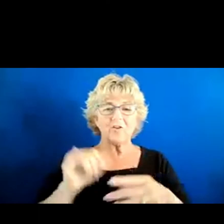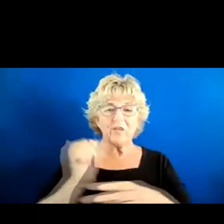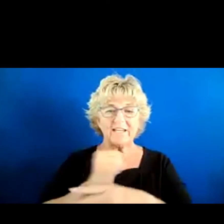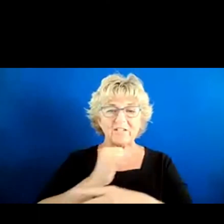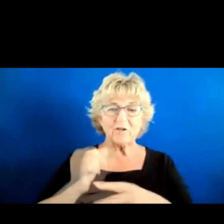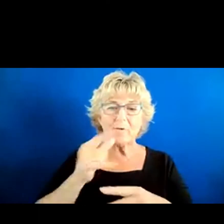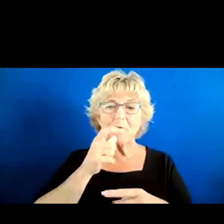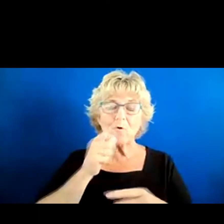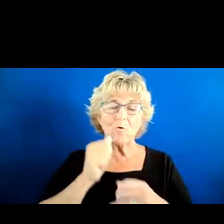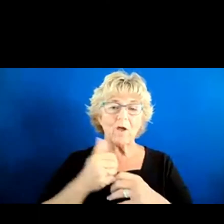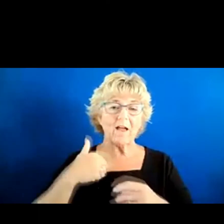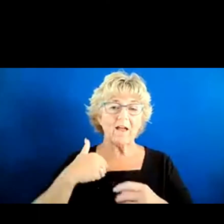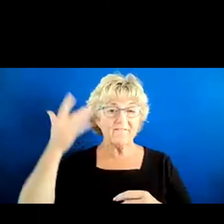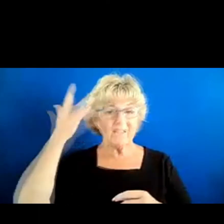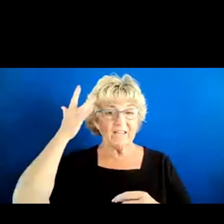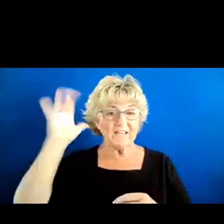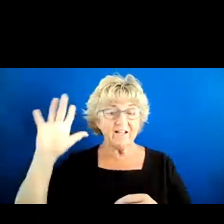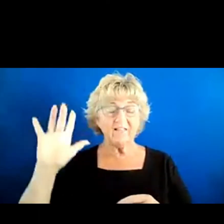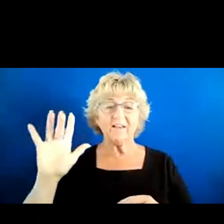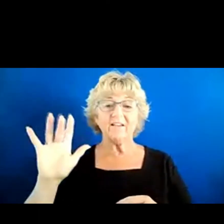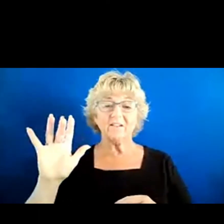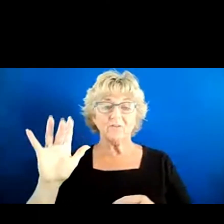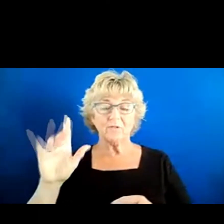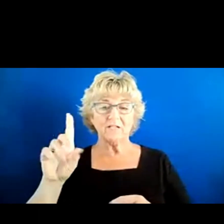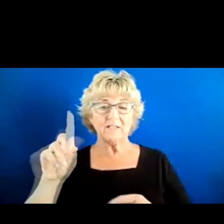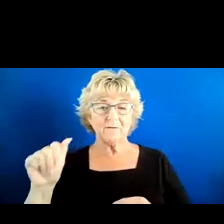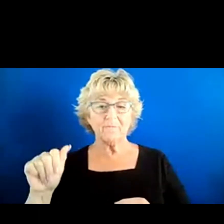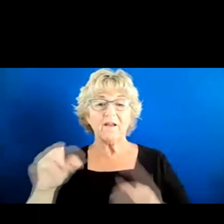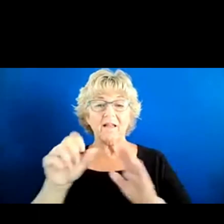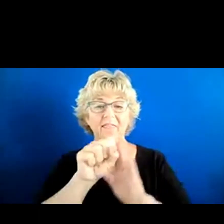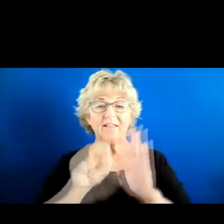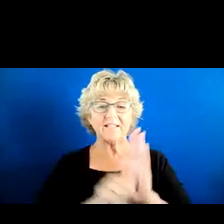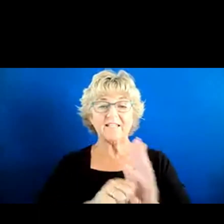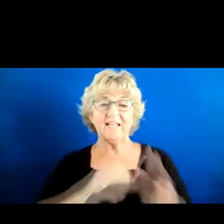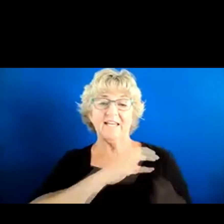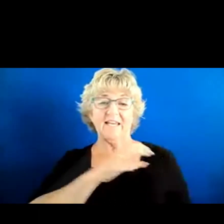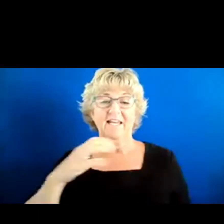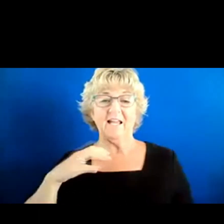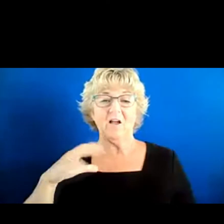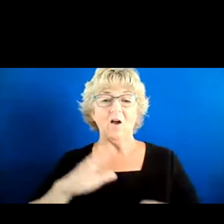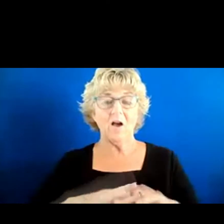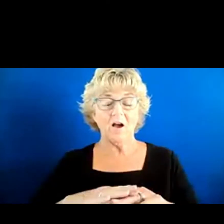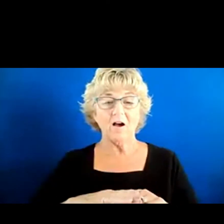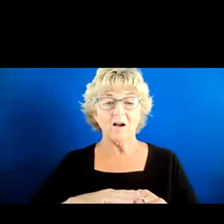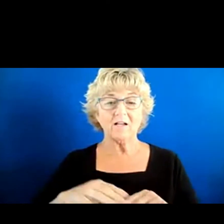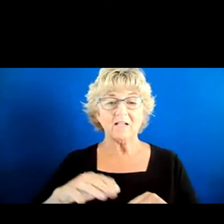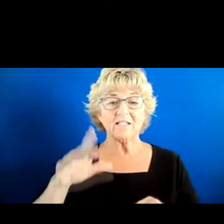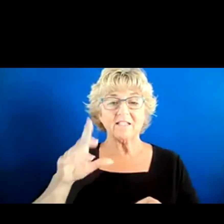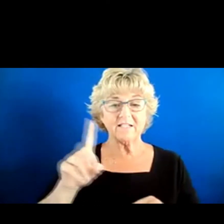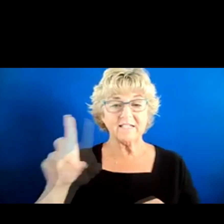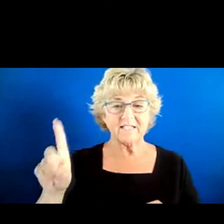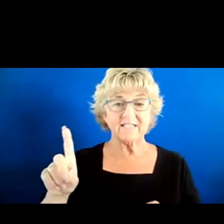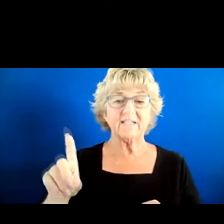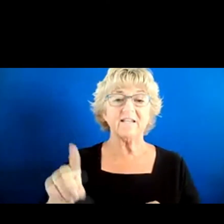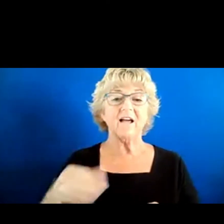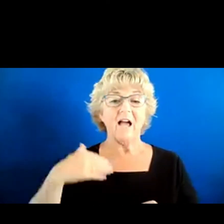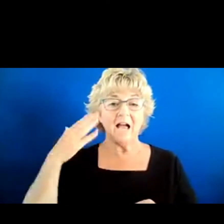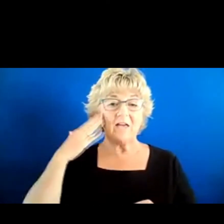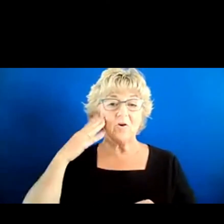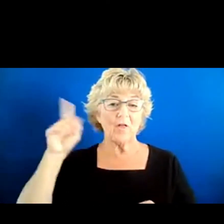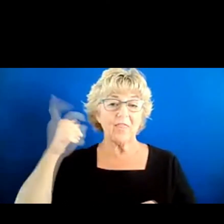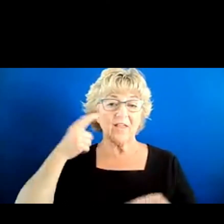intellectual disabilities. And I think the State Council on Developmental Disabilities has been involved with that. know Governor Newsom